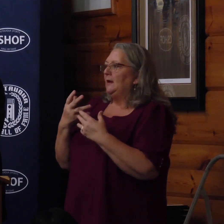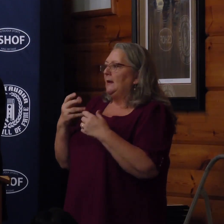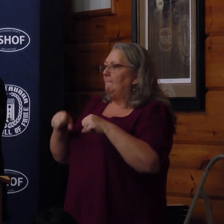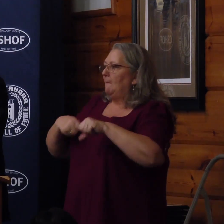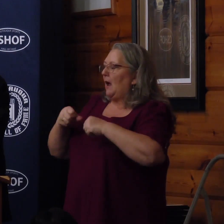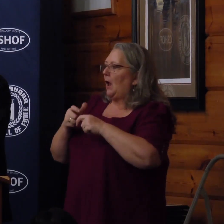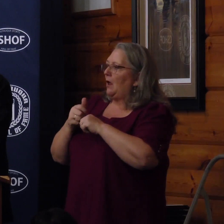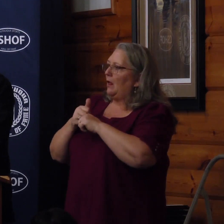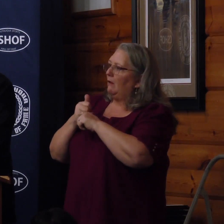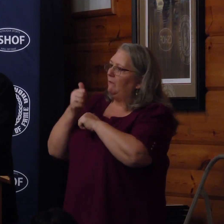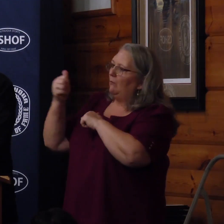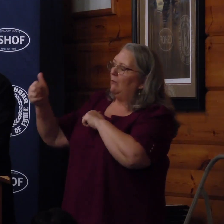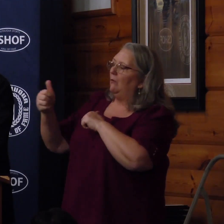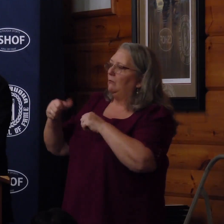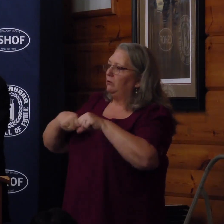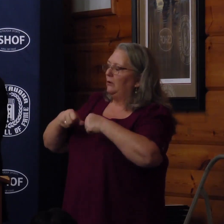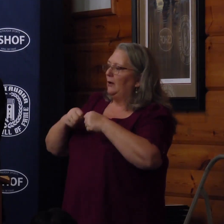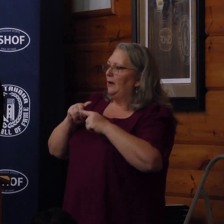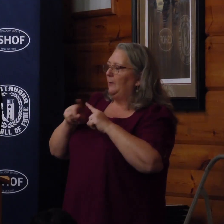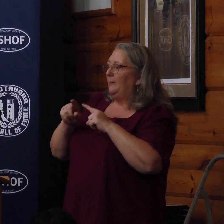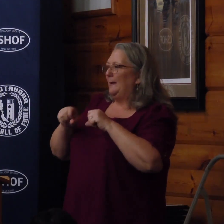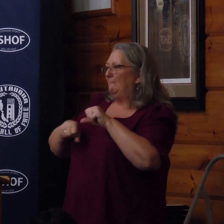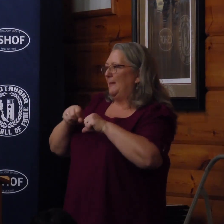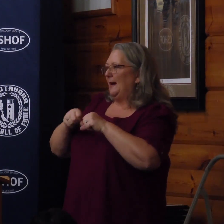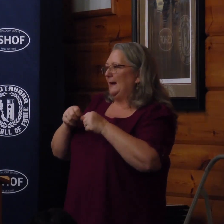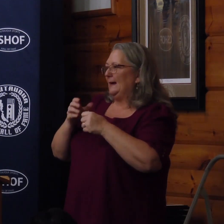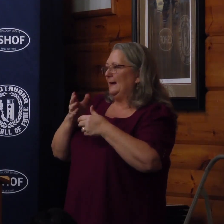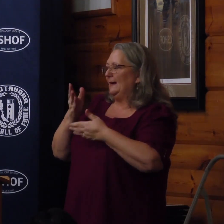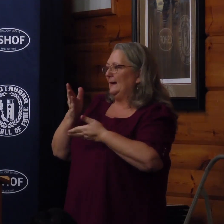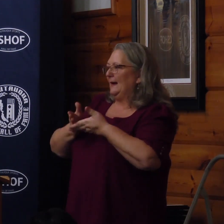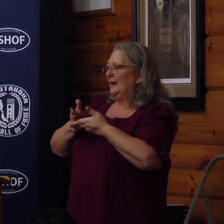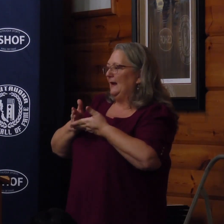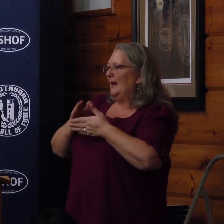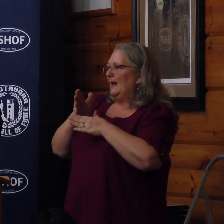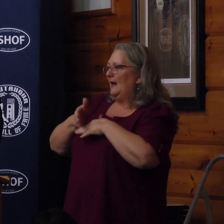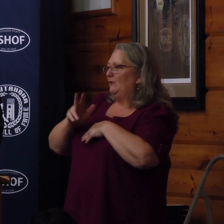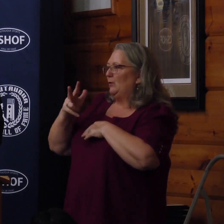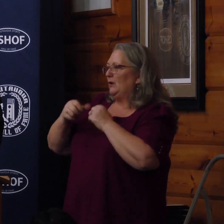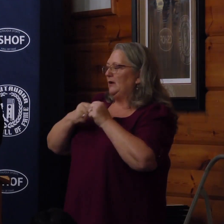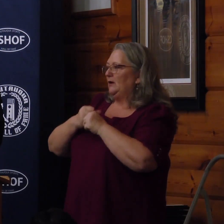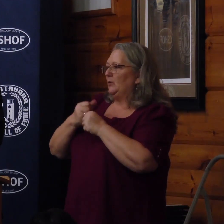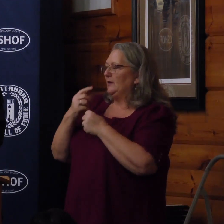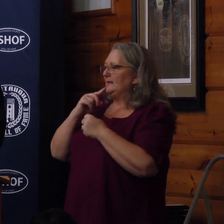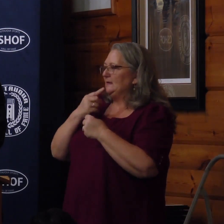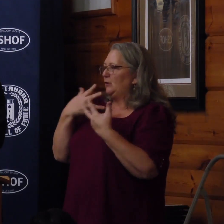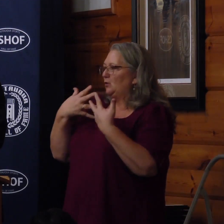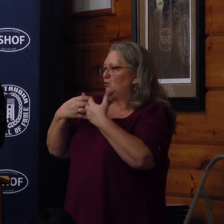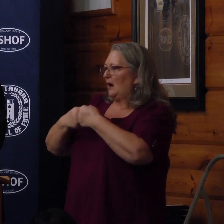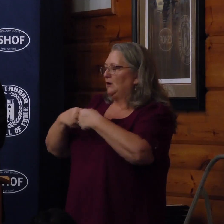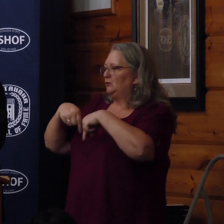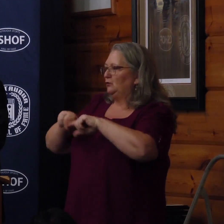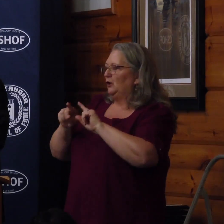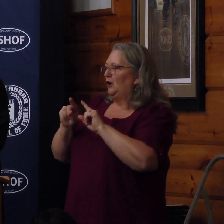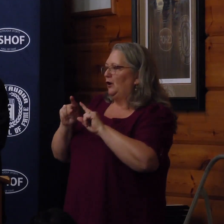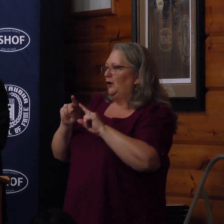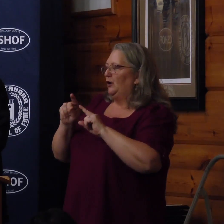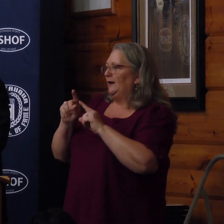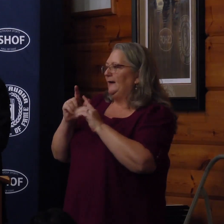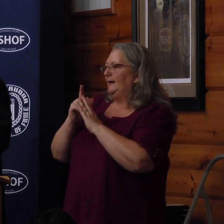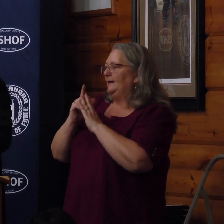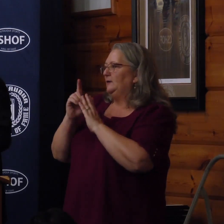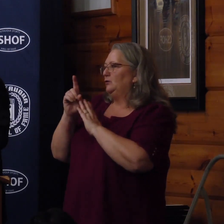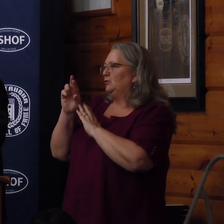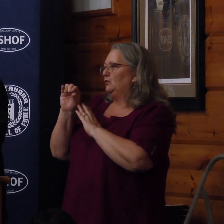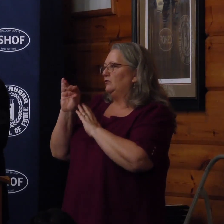very quickly, but her biking area ended in her third year of competition with a serious crash during a draft-legal event.